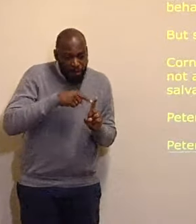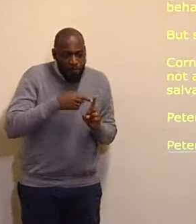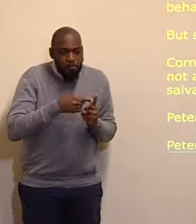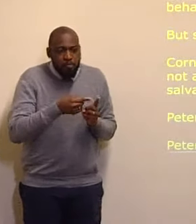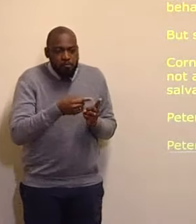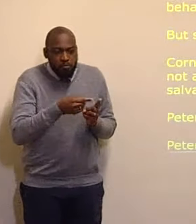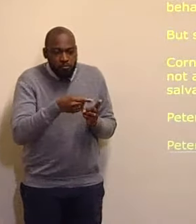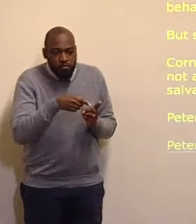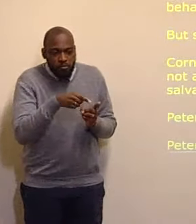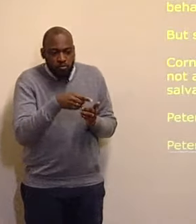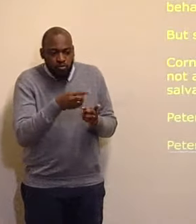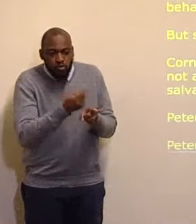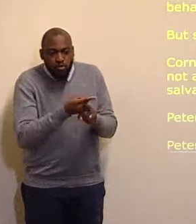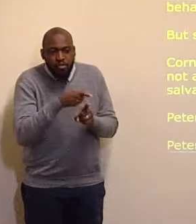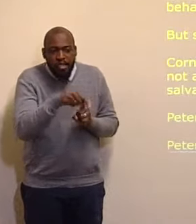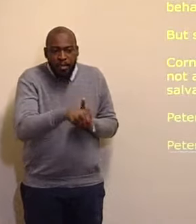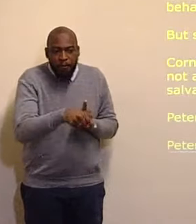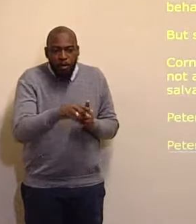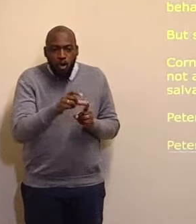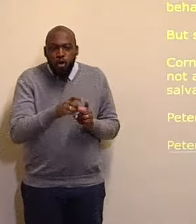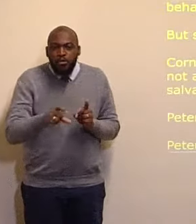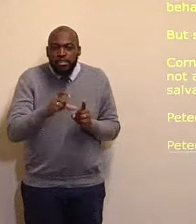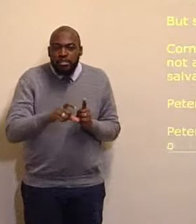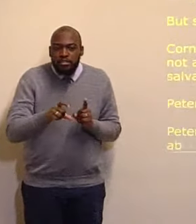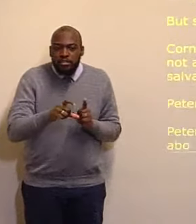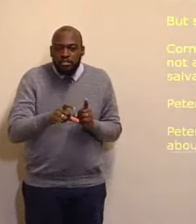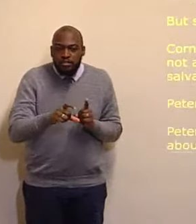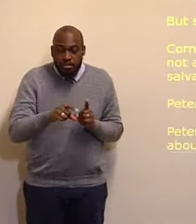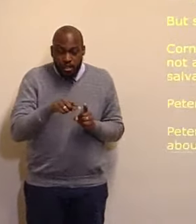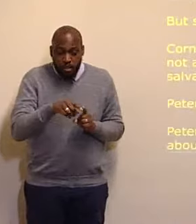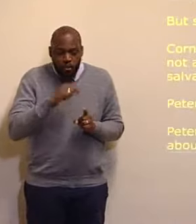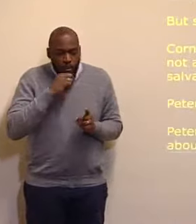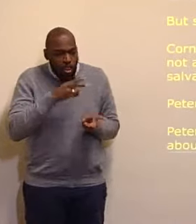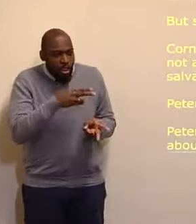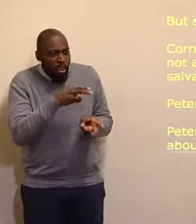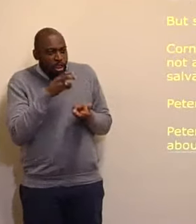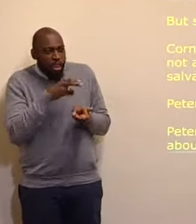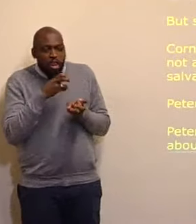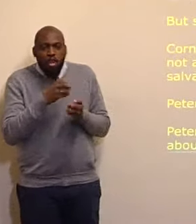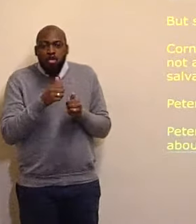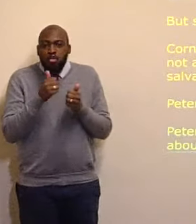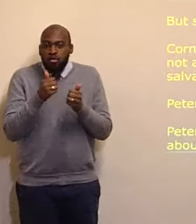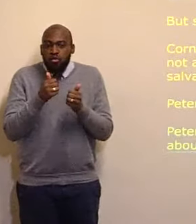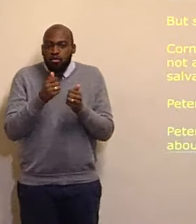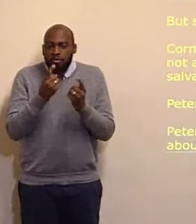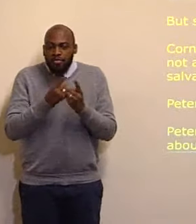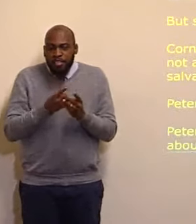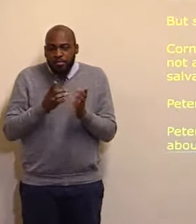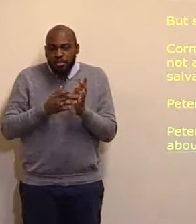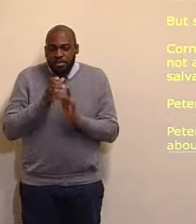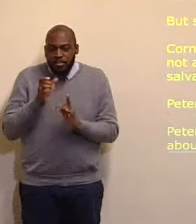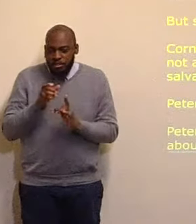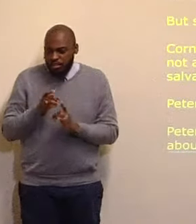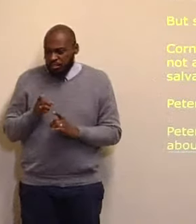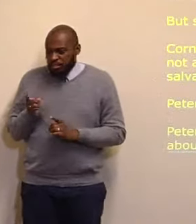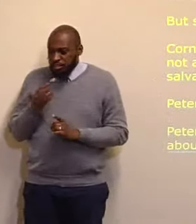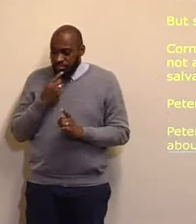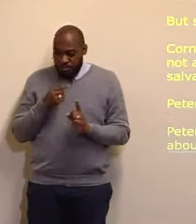great things, about the Lord Jesus Christ. And I have listed, five of them, five things, Cornelius is